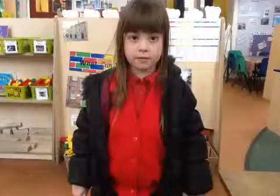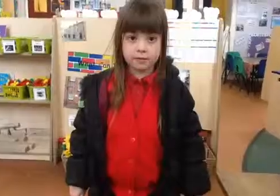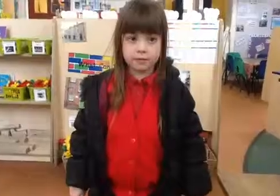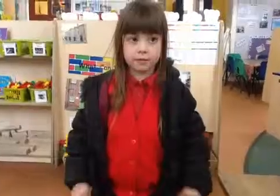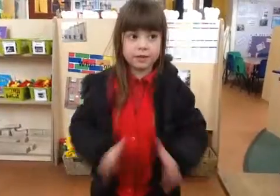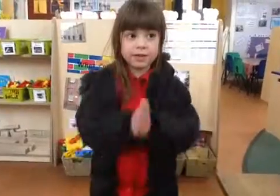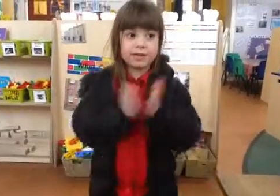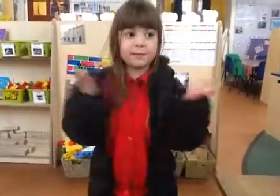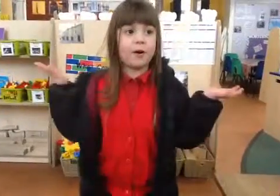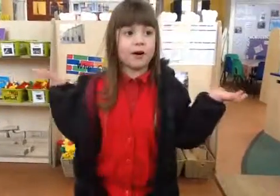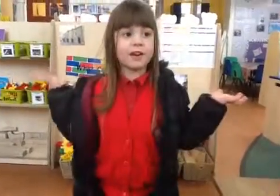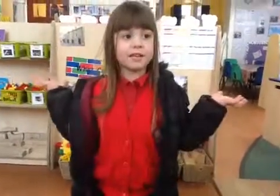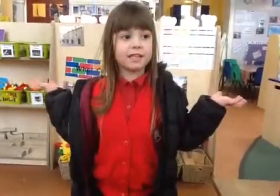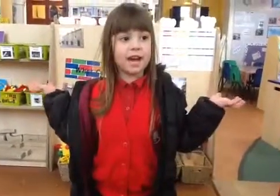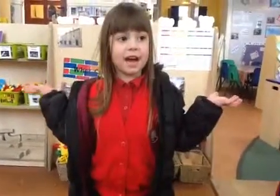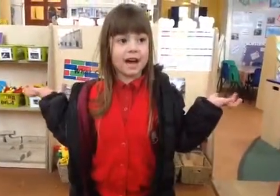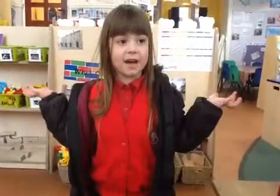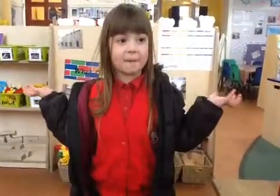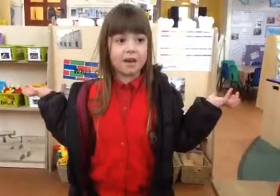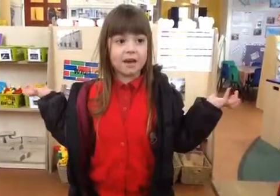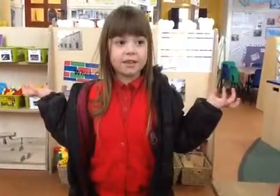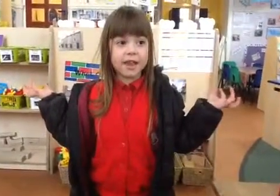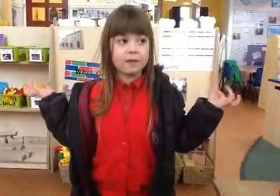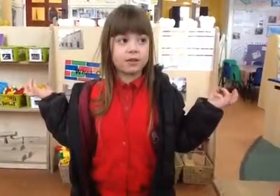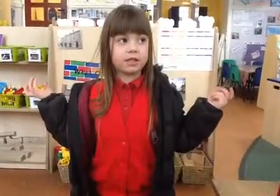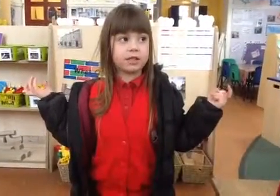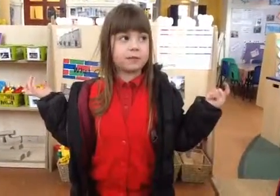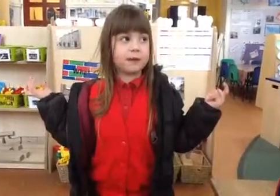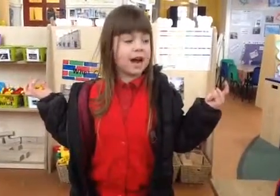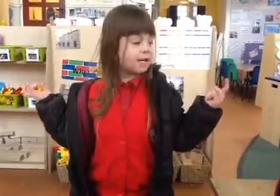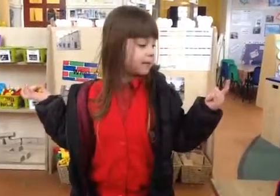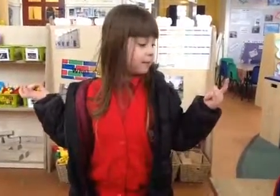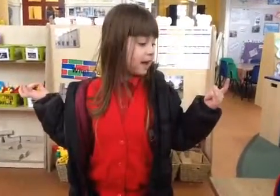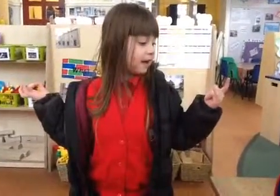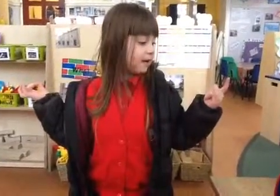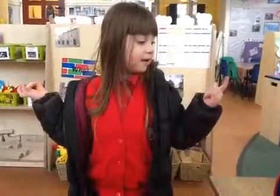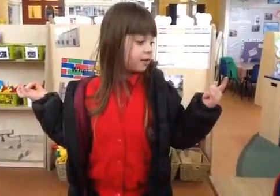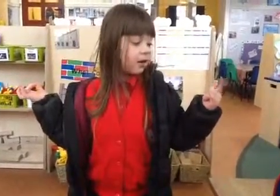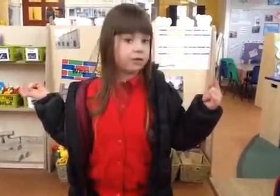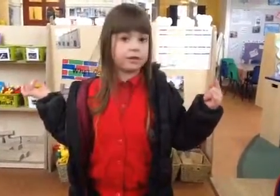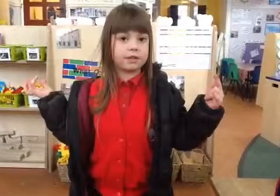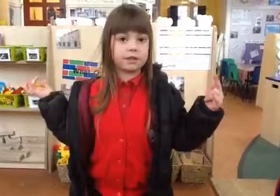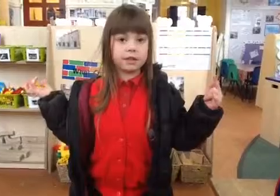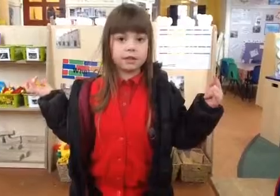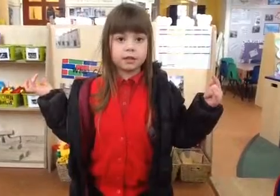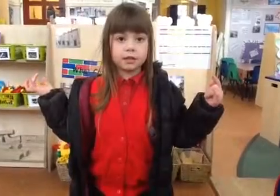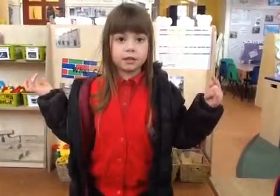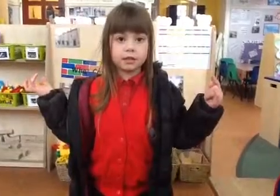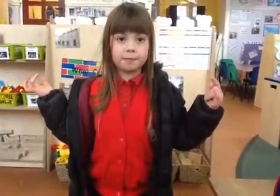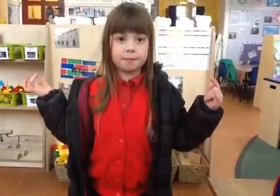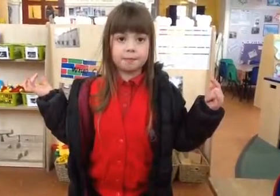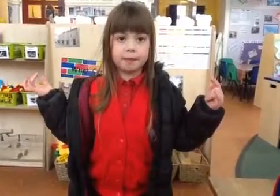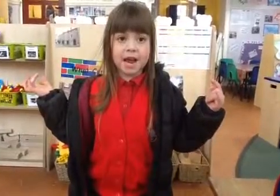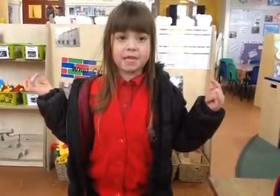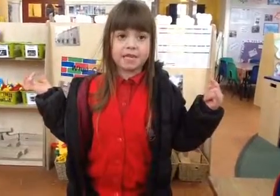Once upon a time, there was a Spiderman called Peter